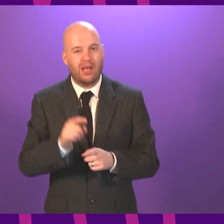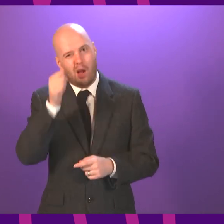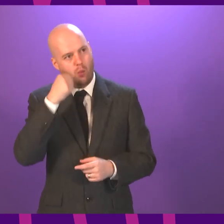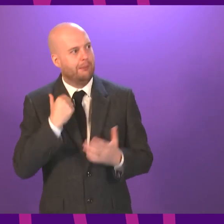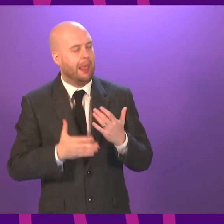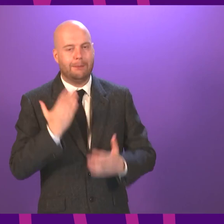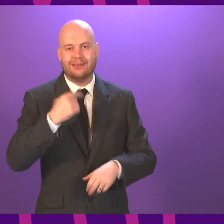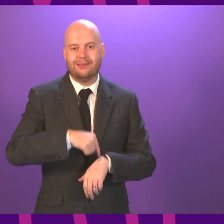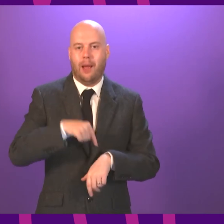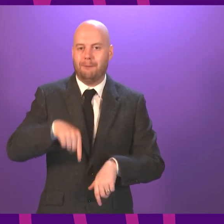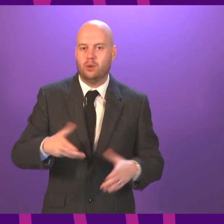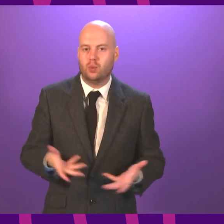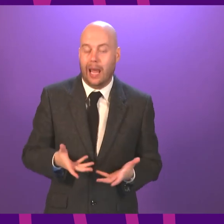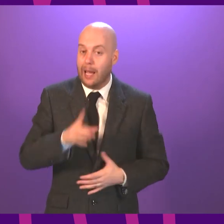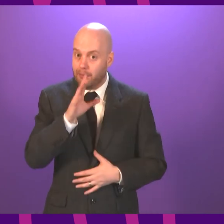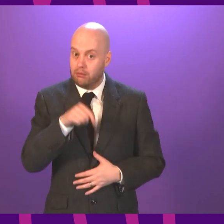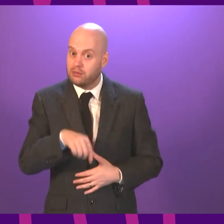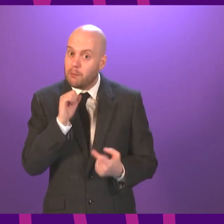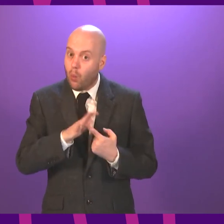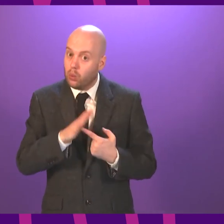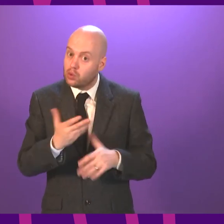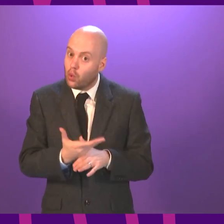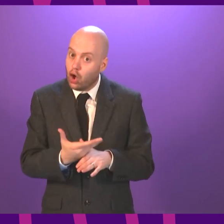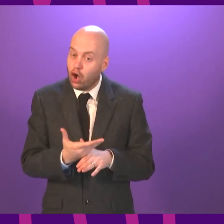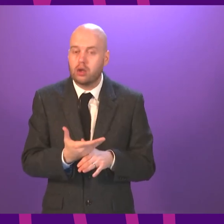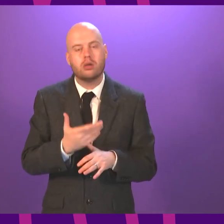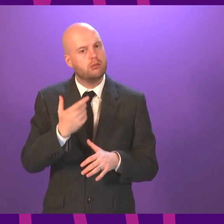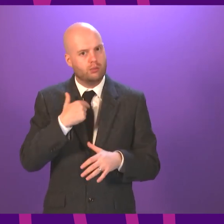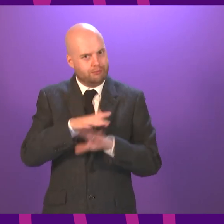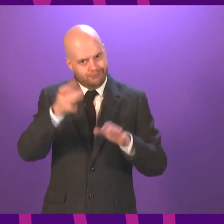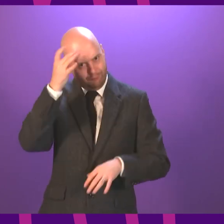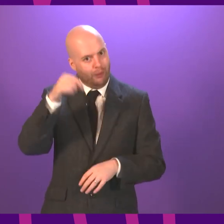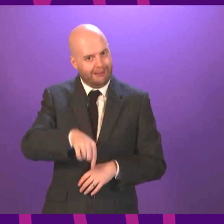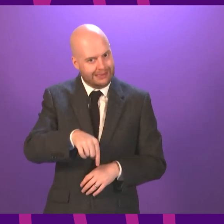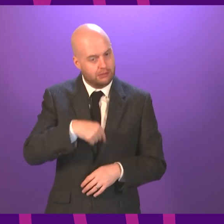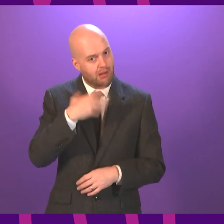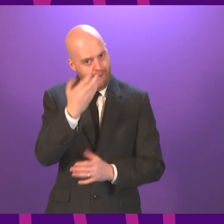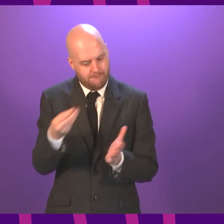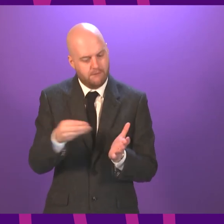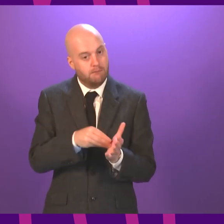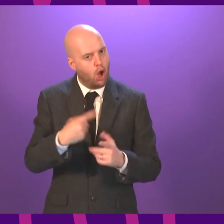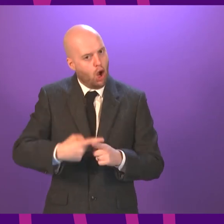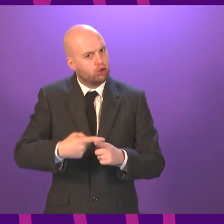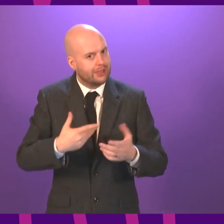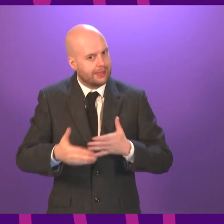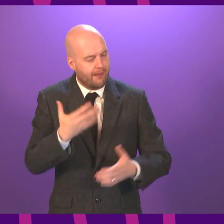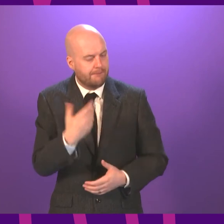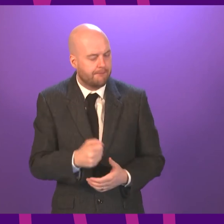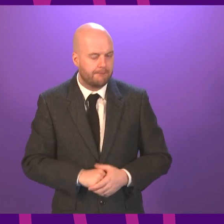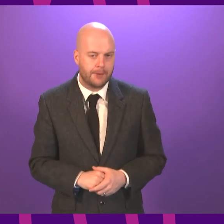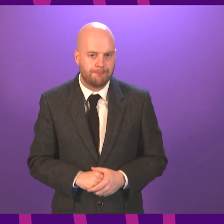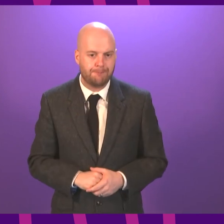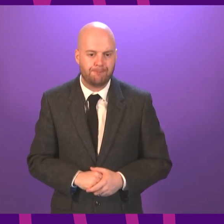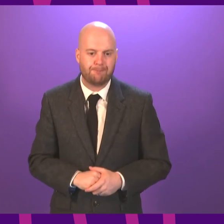is an important strand or strands of work that are being taken forward with urgency. Pam Duncan-Clancy to be followed by Jackie